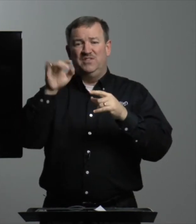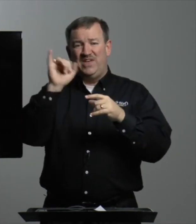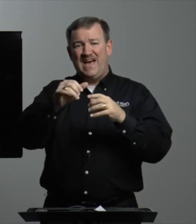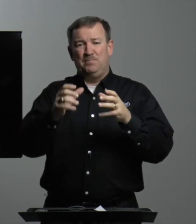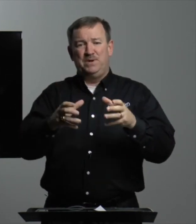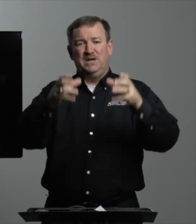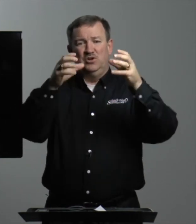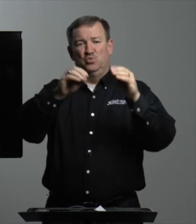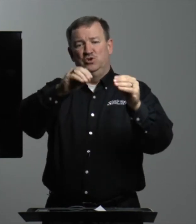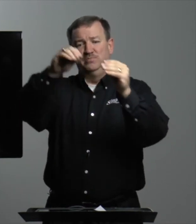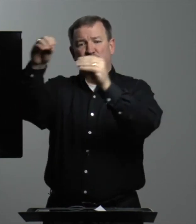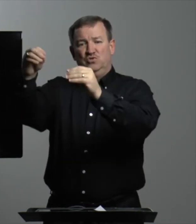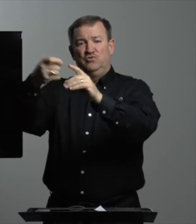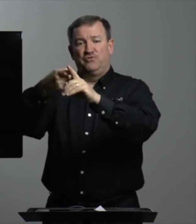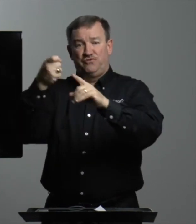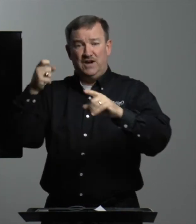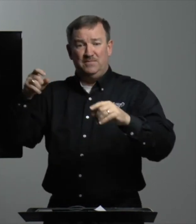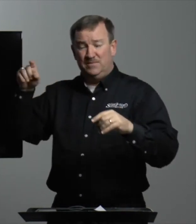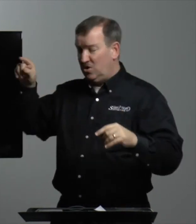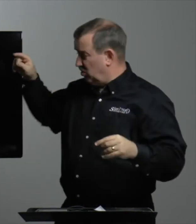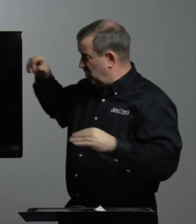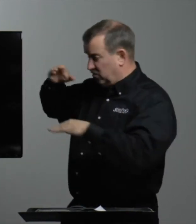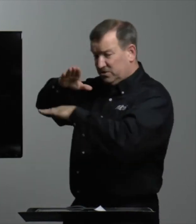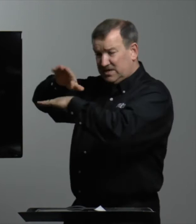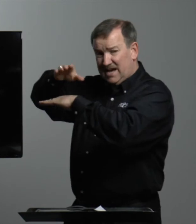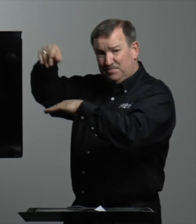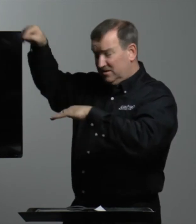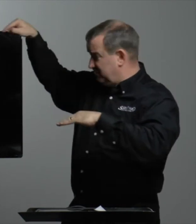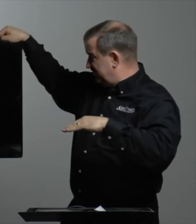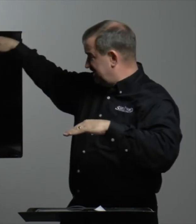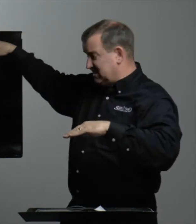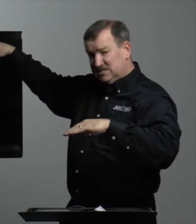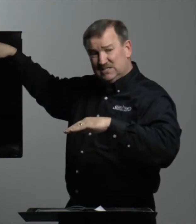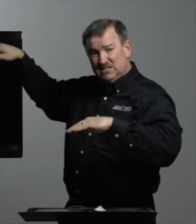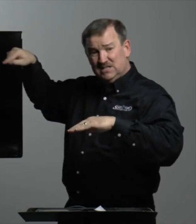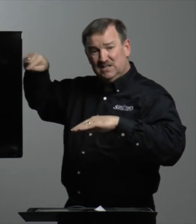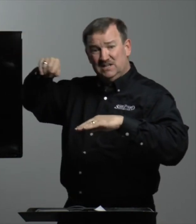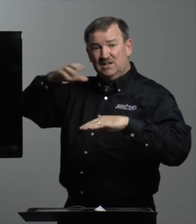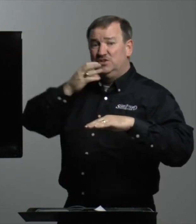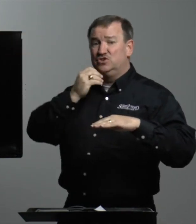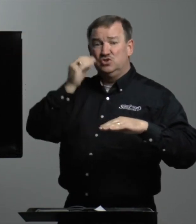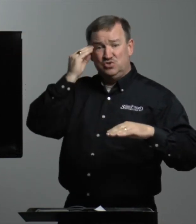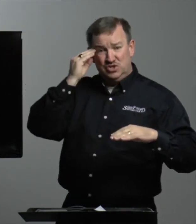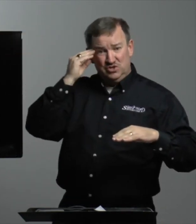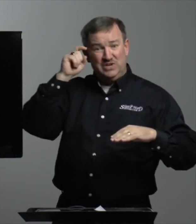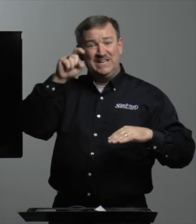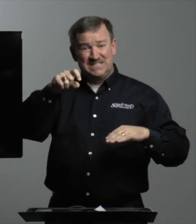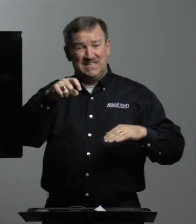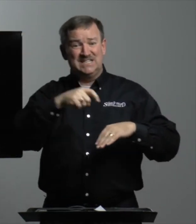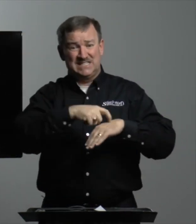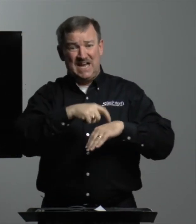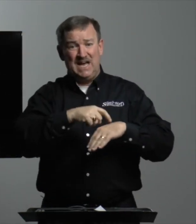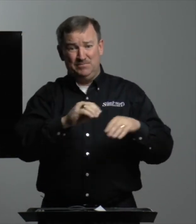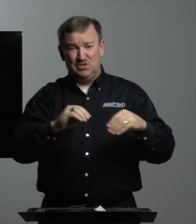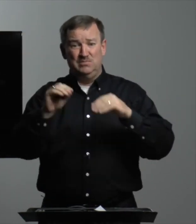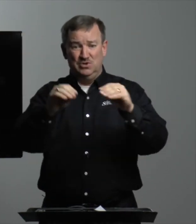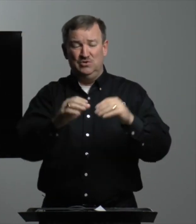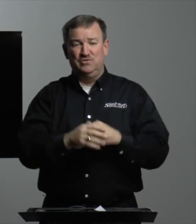that pillar would move from over top of this, the Jews knew it's time to move.